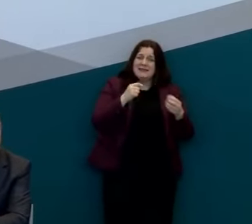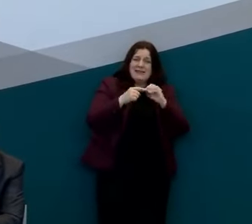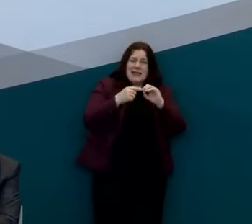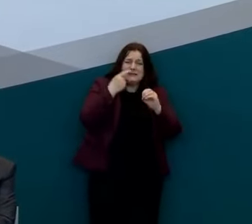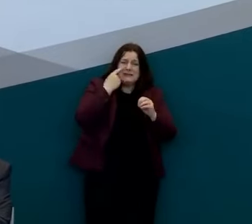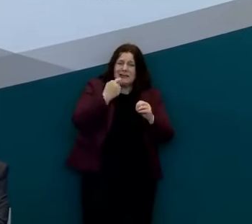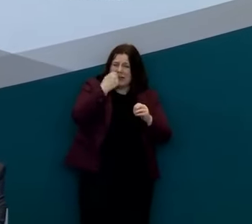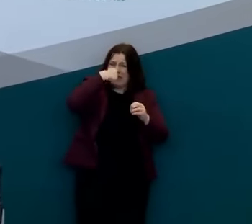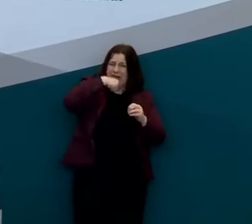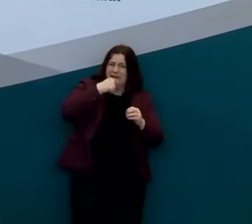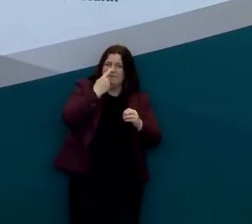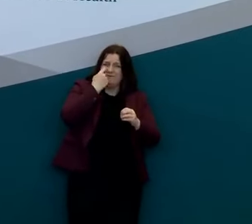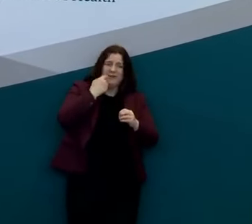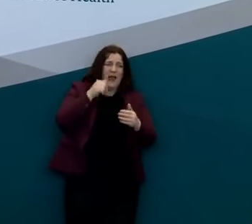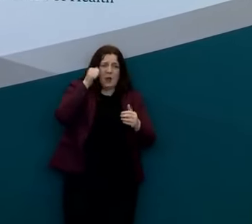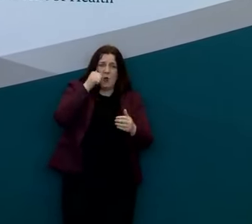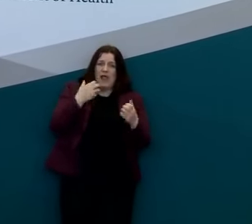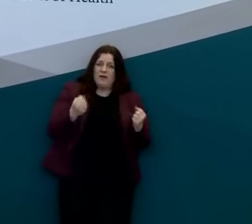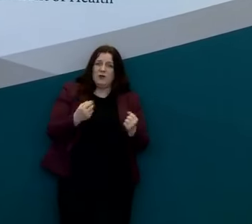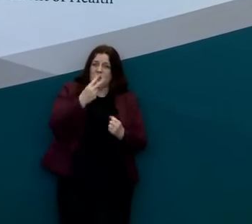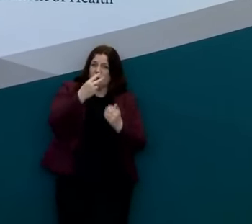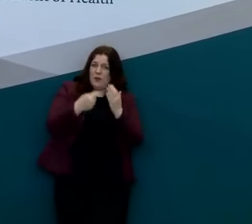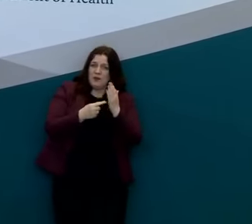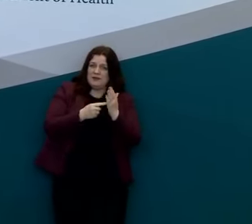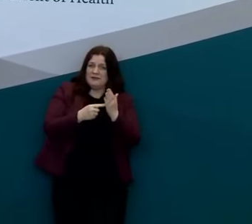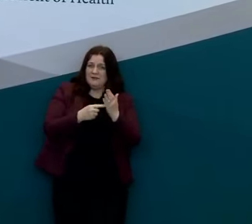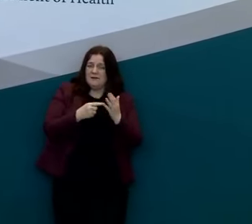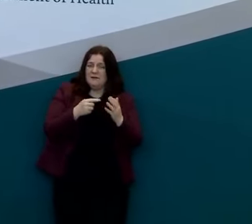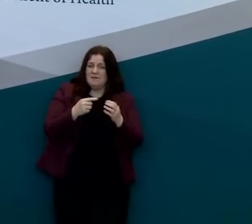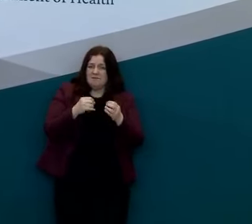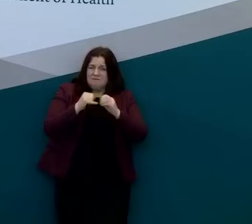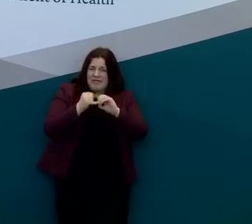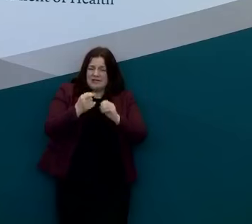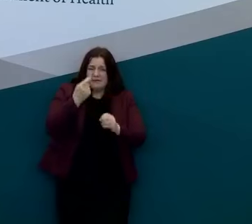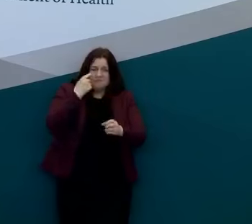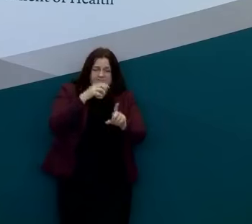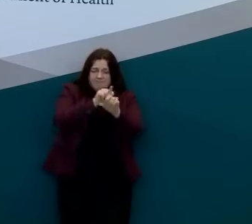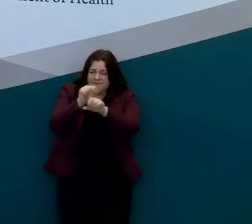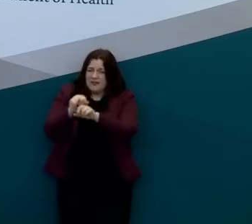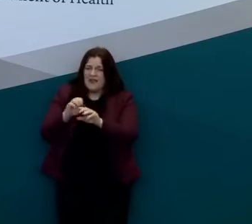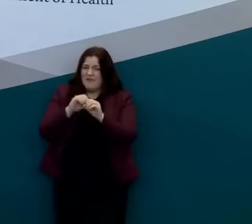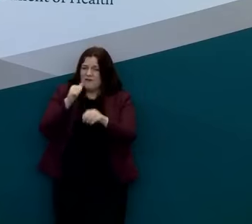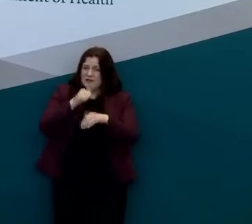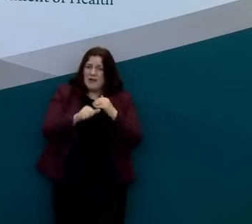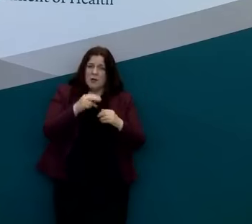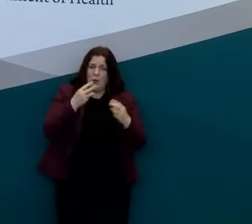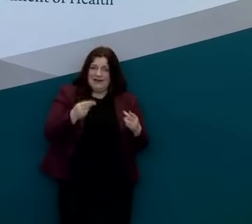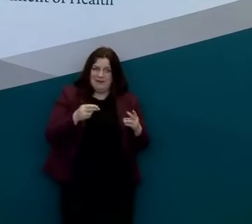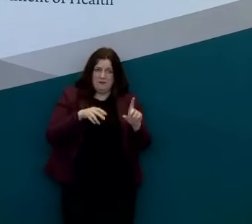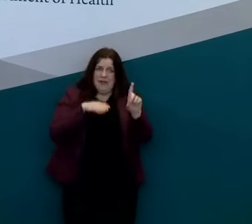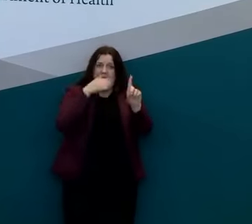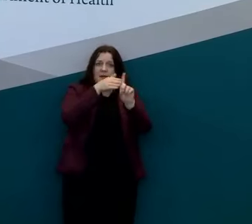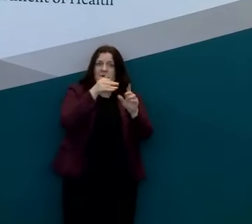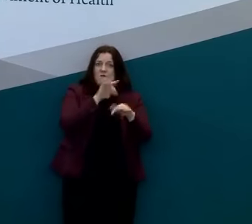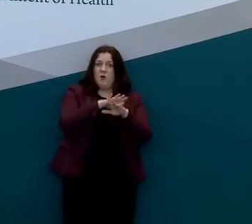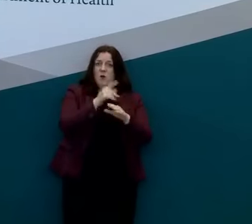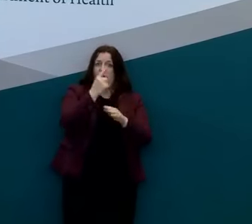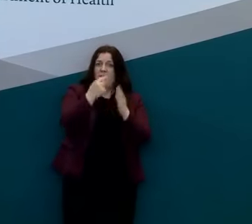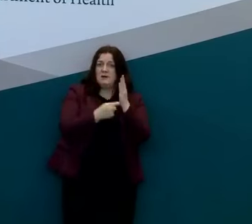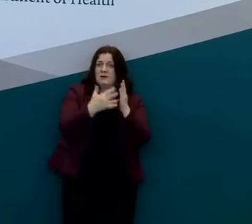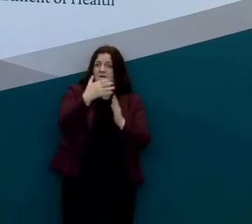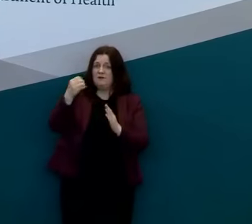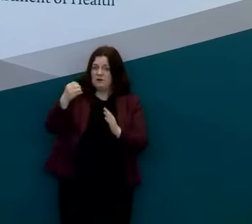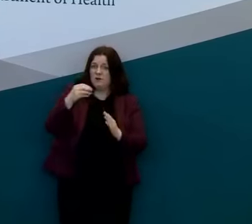obviously we're doing around 2 000 tests a day at the moment and the ultimate goal is to get to the 15 000 a day mark um you're getting a 19